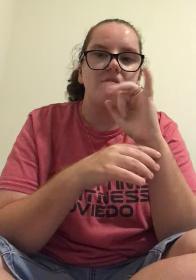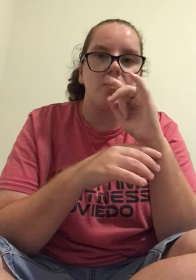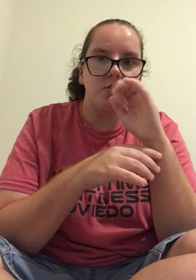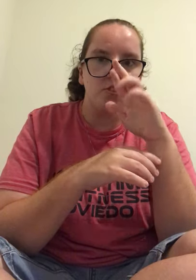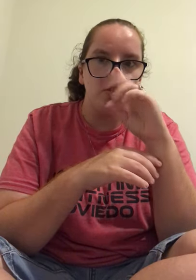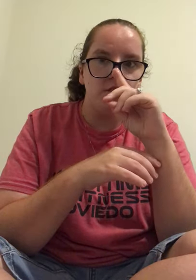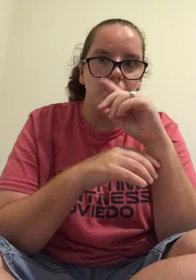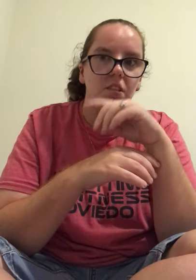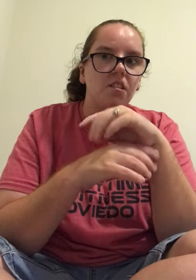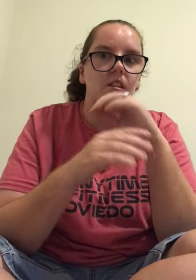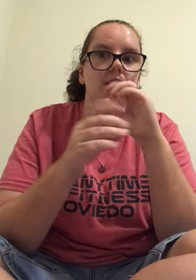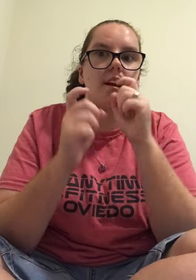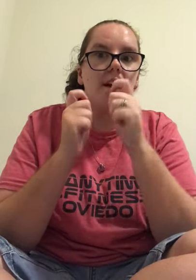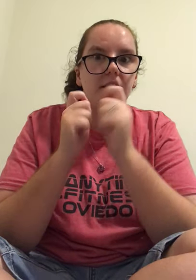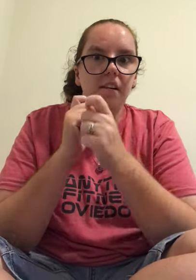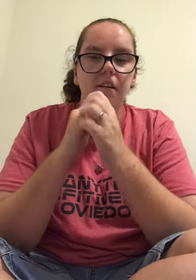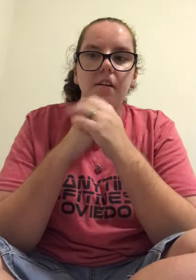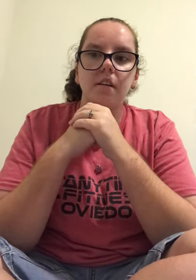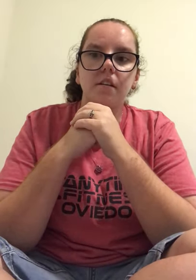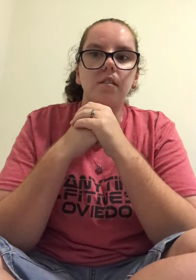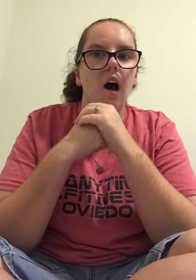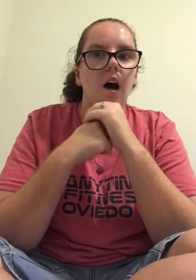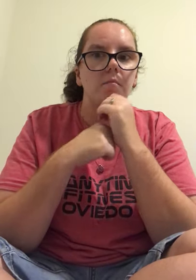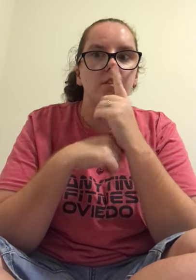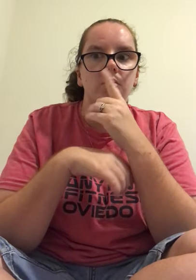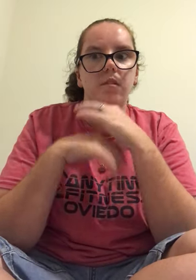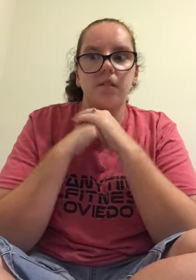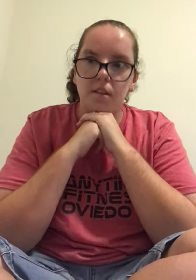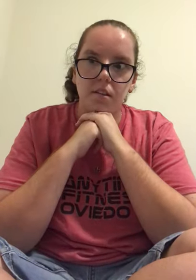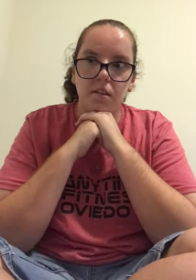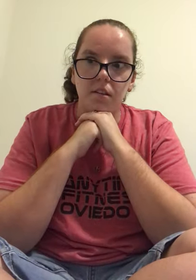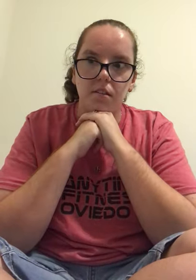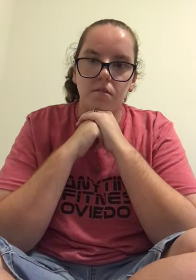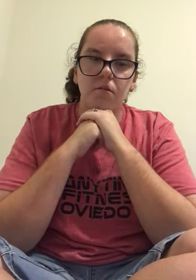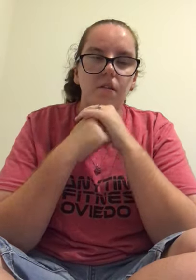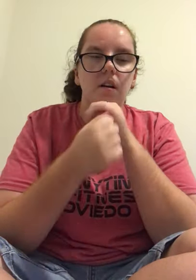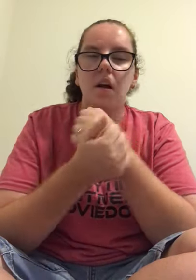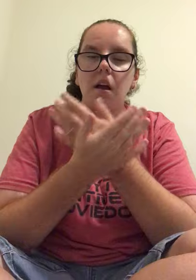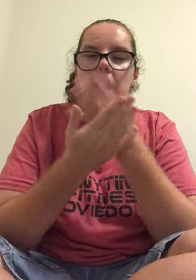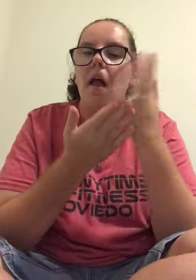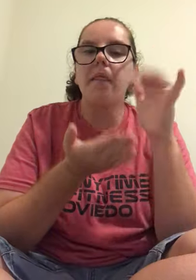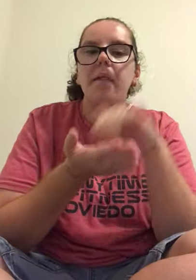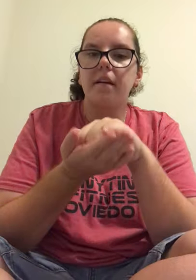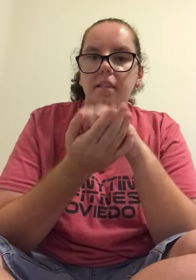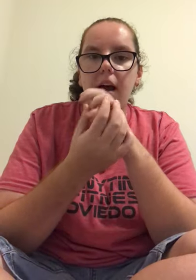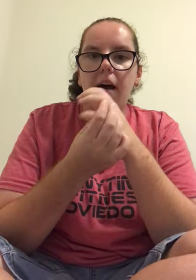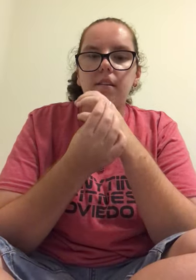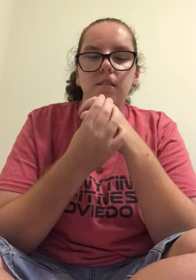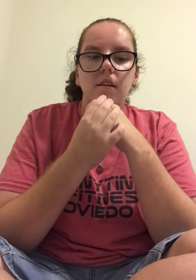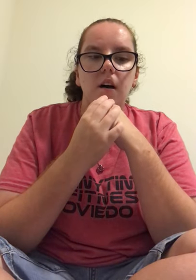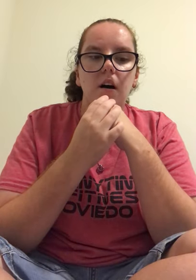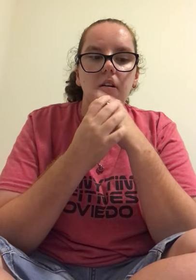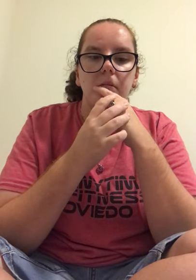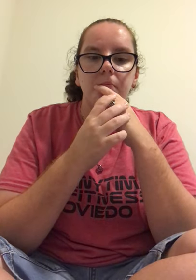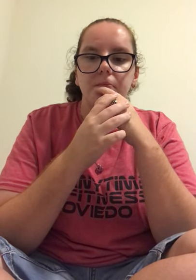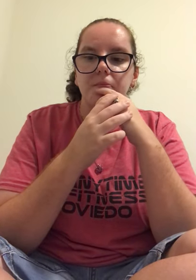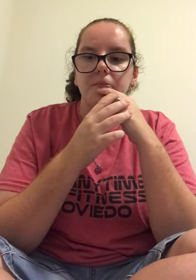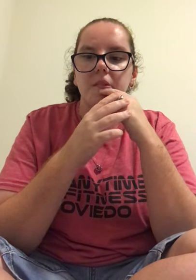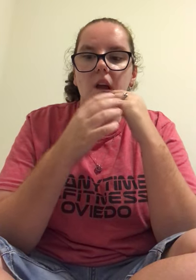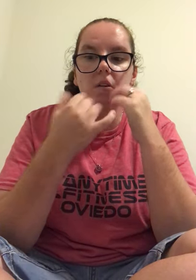filtered basically edited not me doing this or anything like that um I